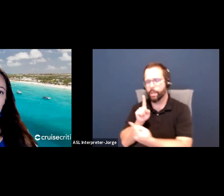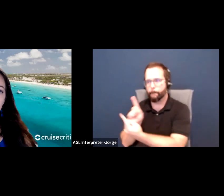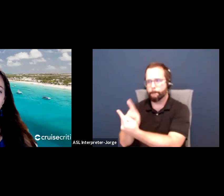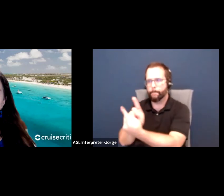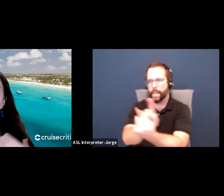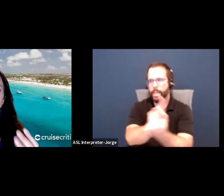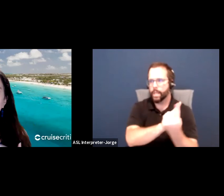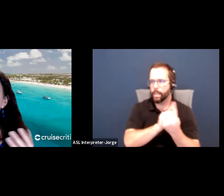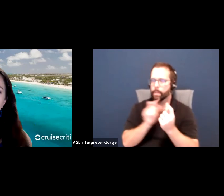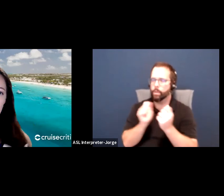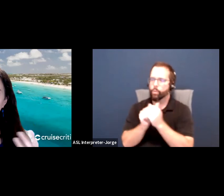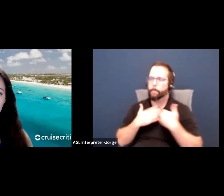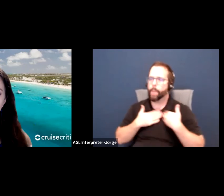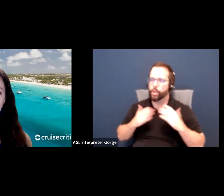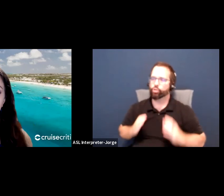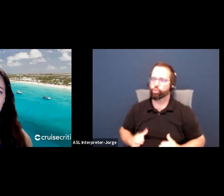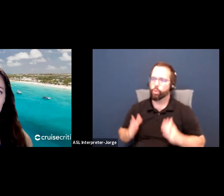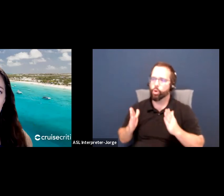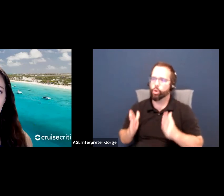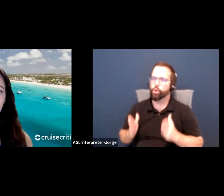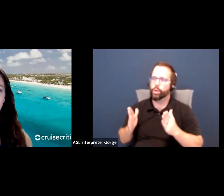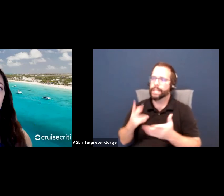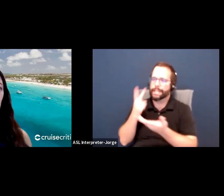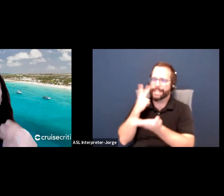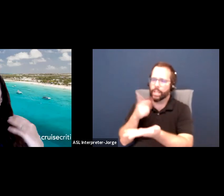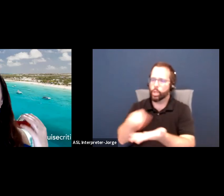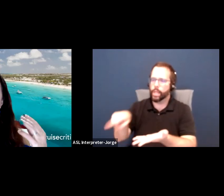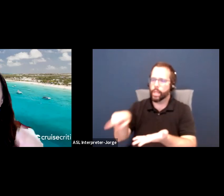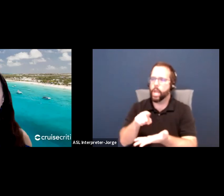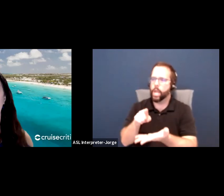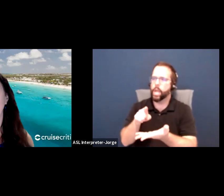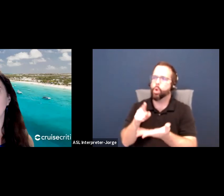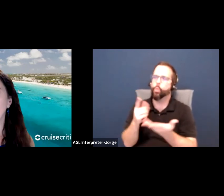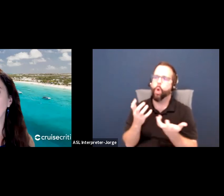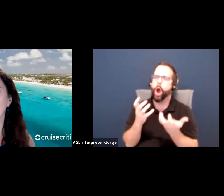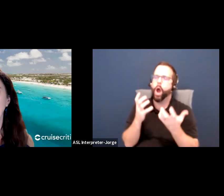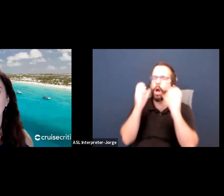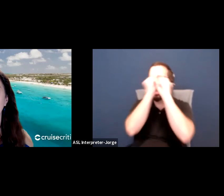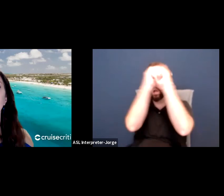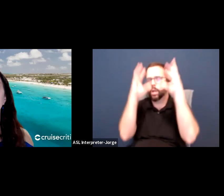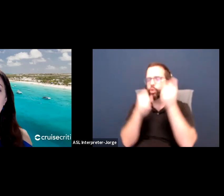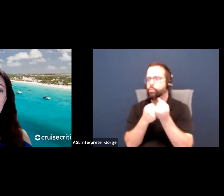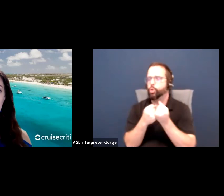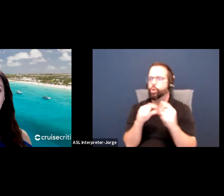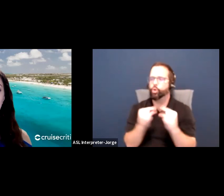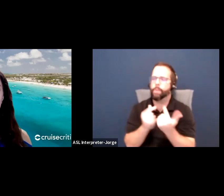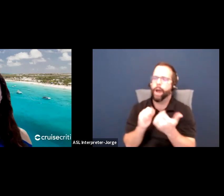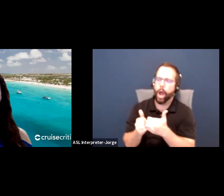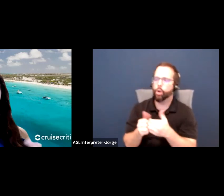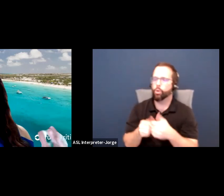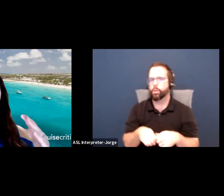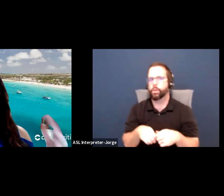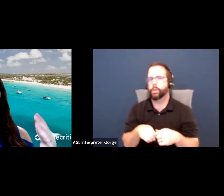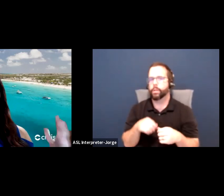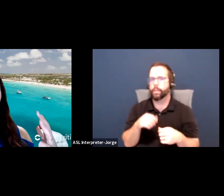see what do they want this support group to be like. I'm going to have something that INR can hand new consumers to